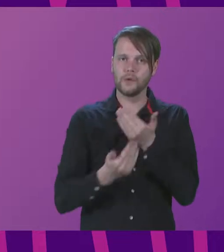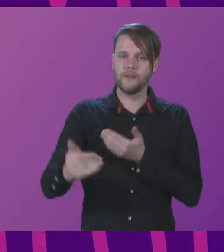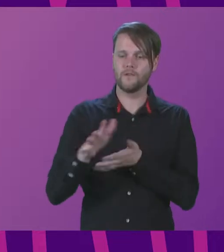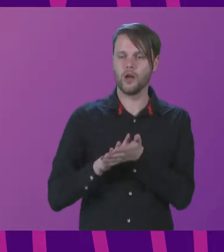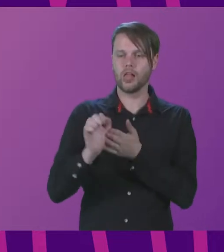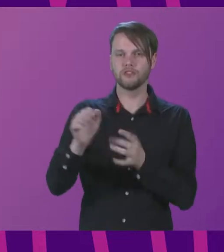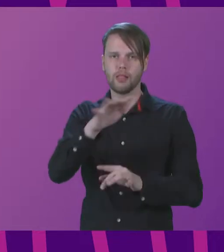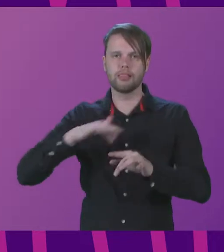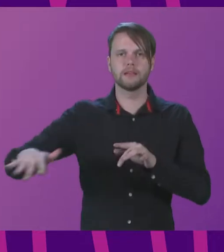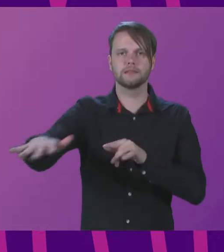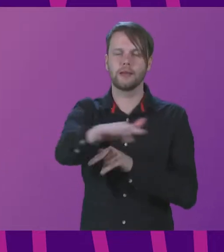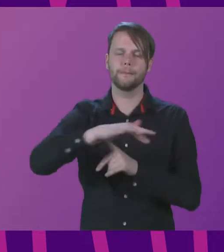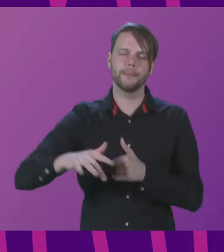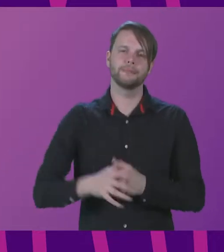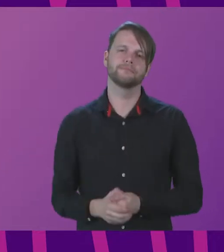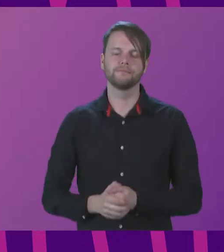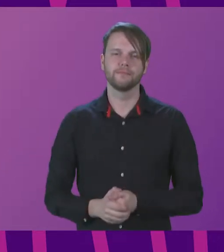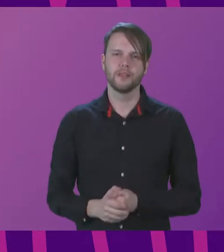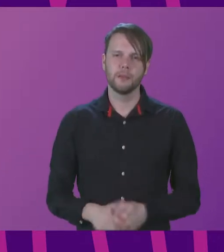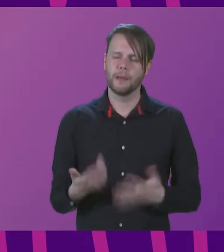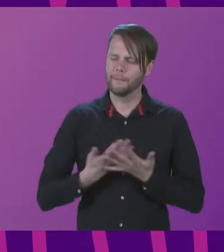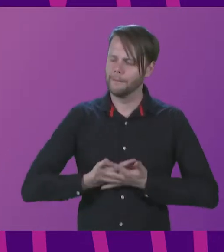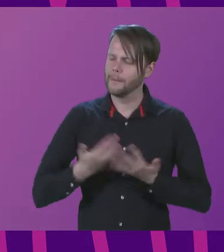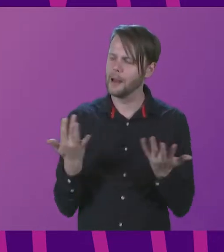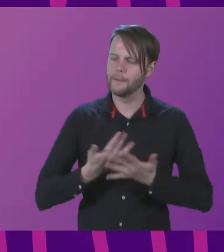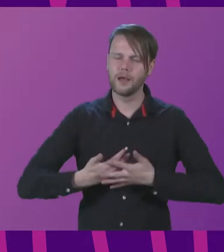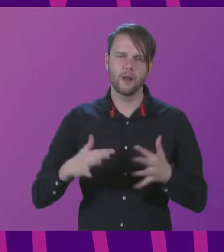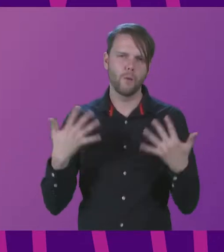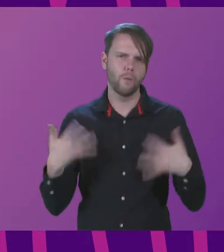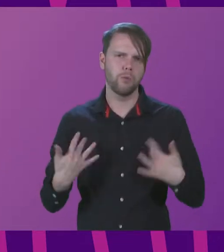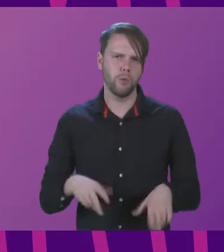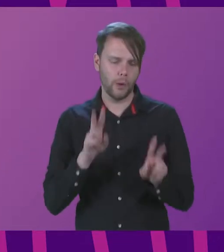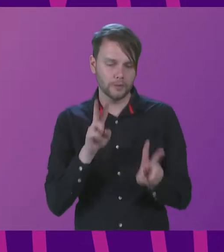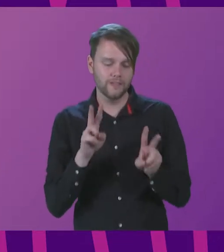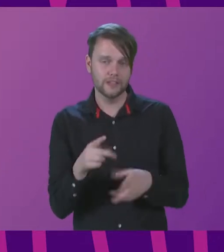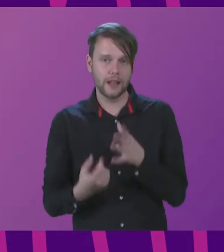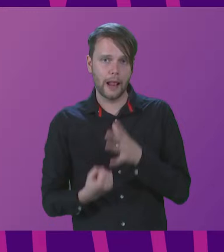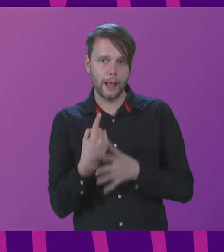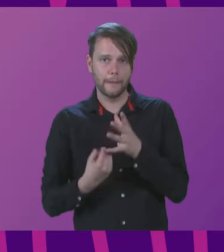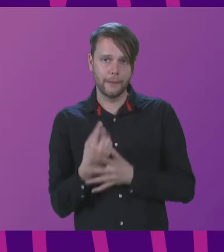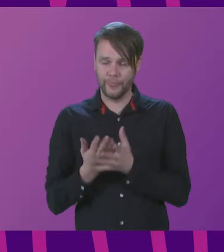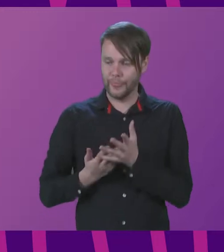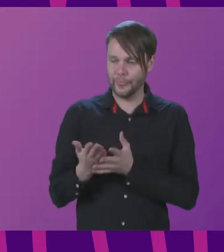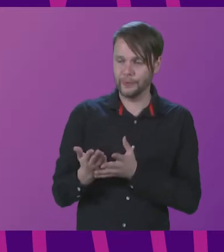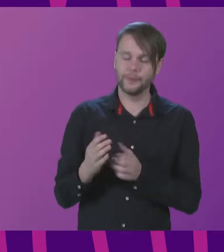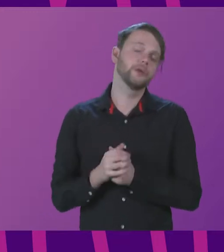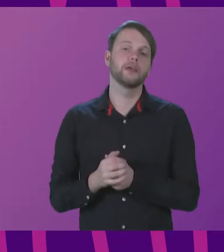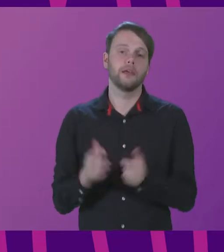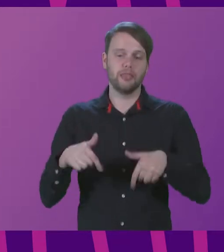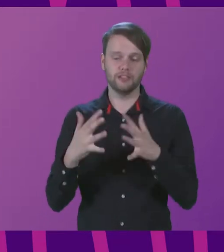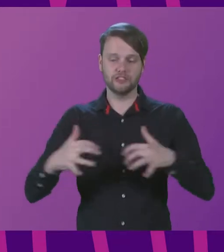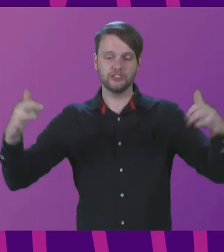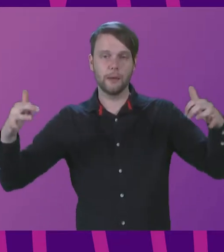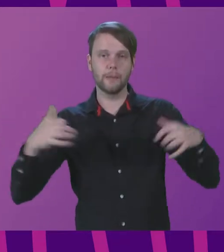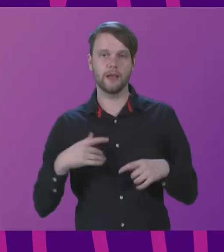landscape. And there's been many, many wonderful observations that have taken place here and in this chamber